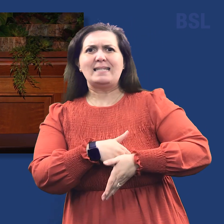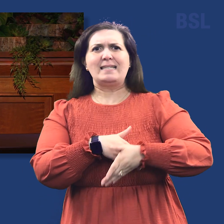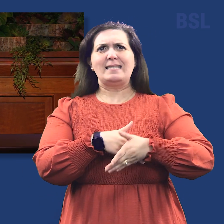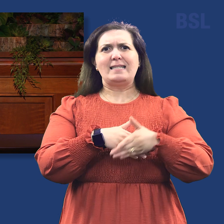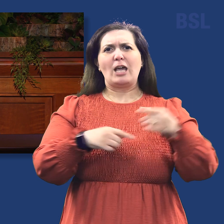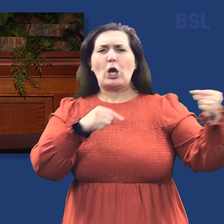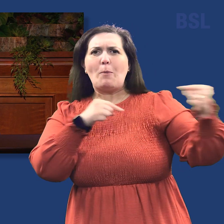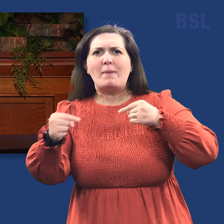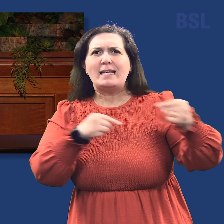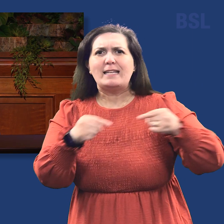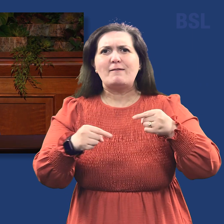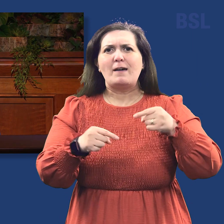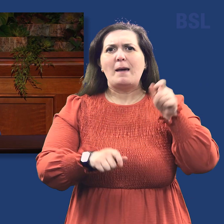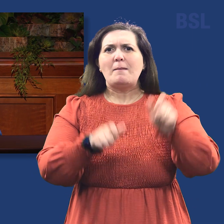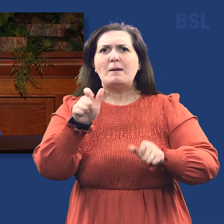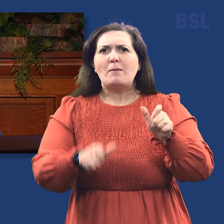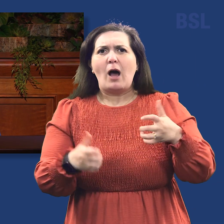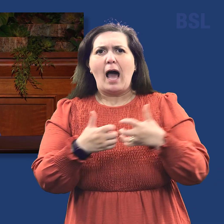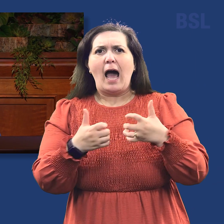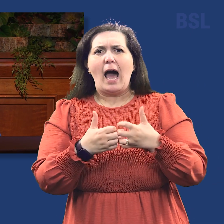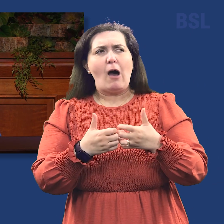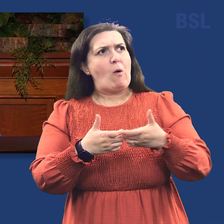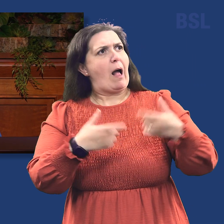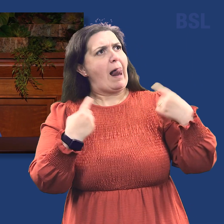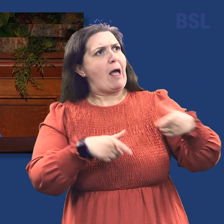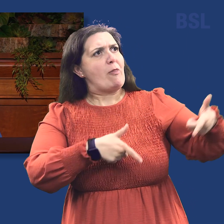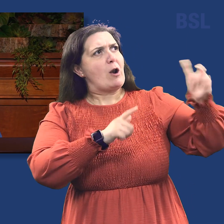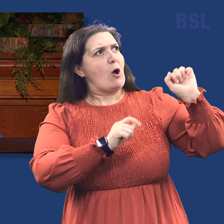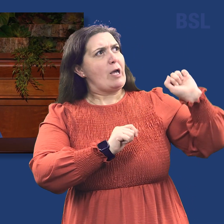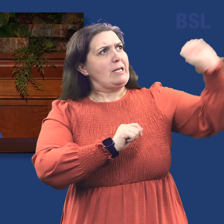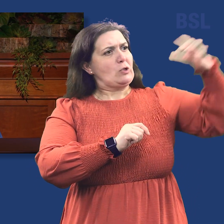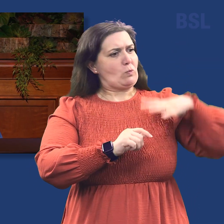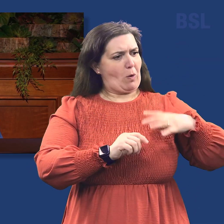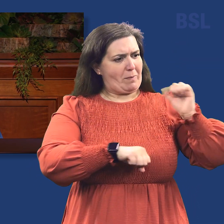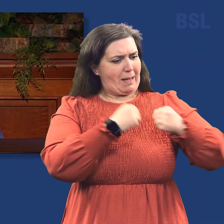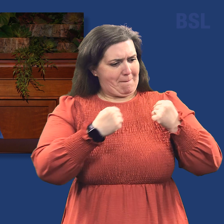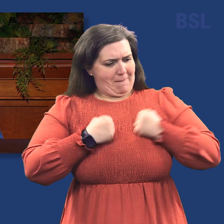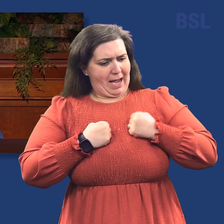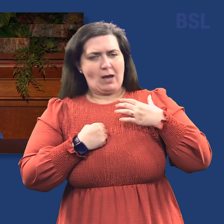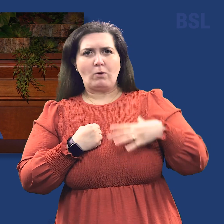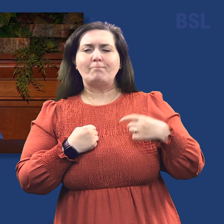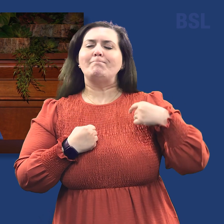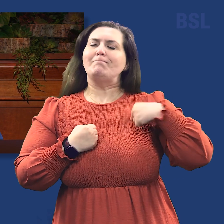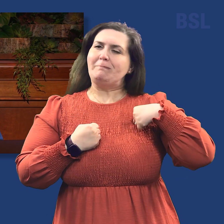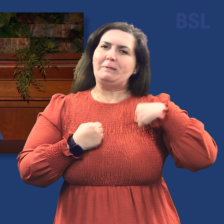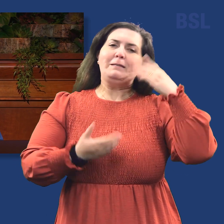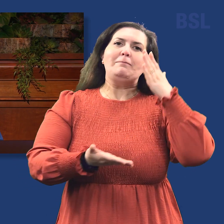yielded and still? How do we make the Lord's ways our ways? I believe that we begin by